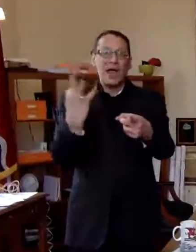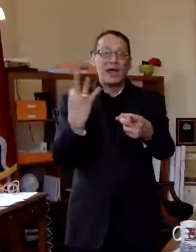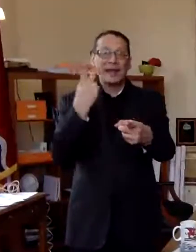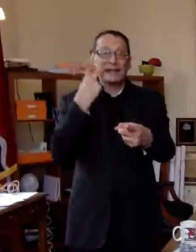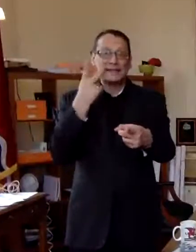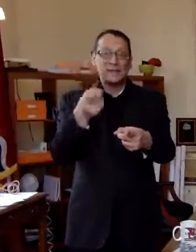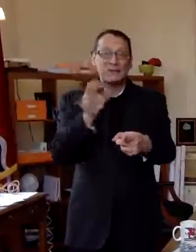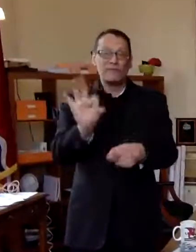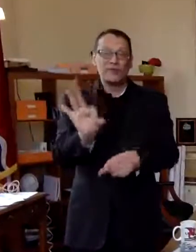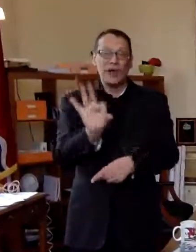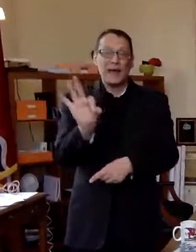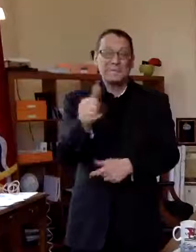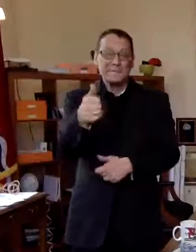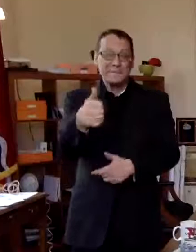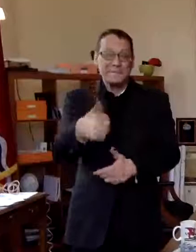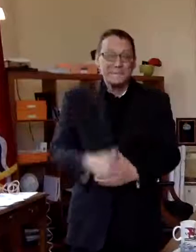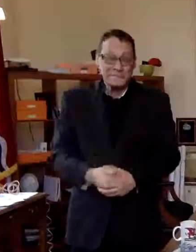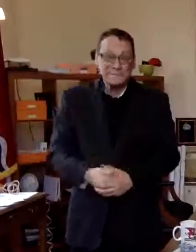thank you so much